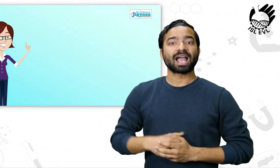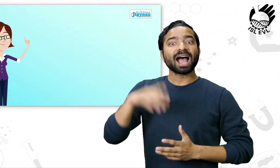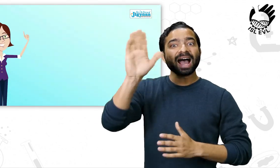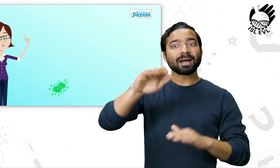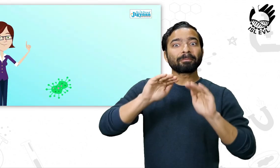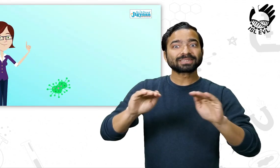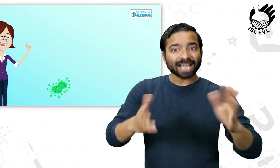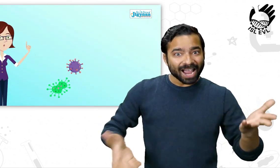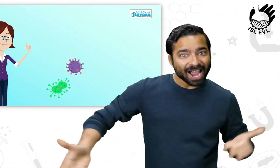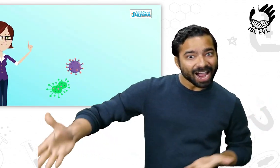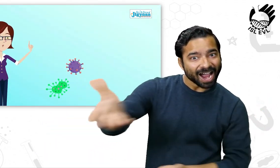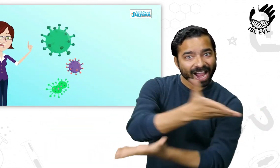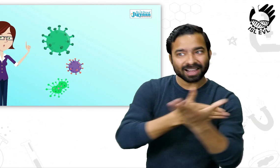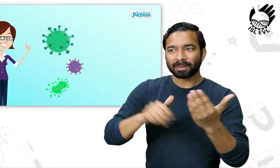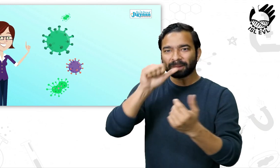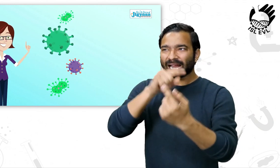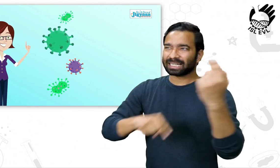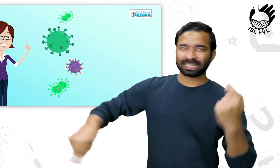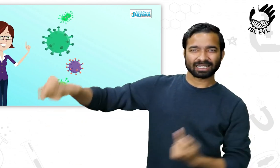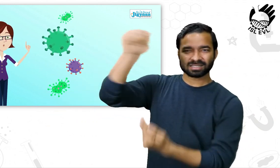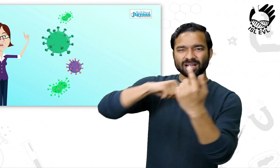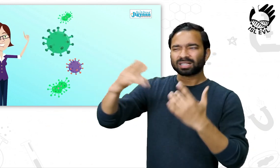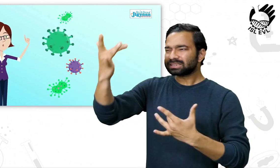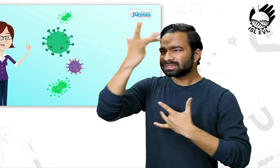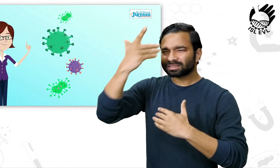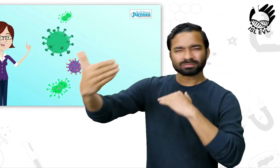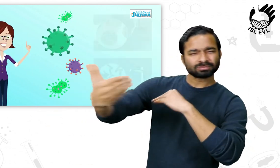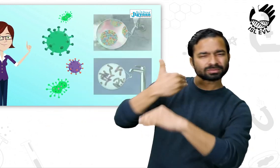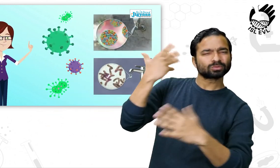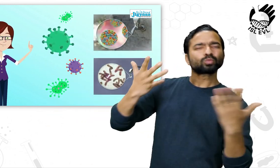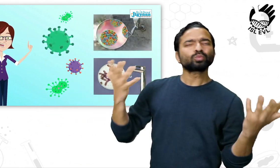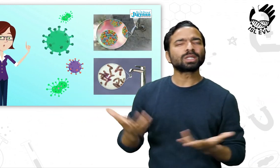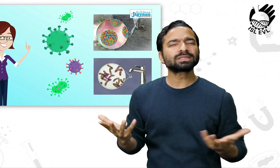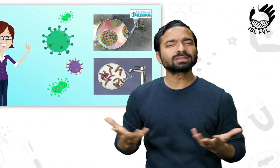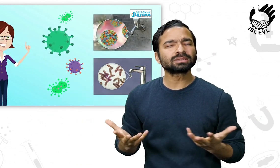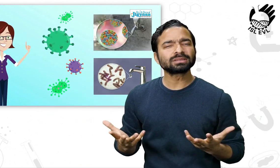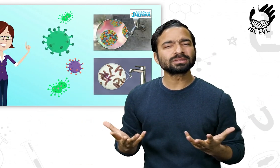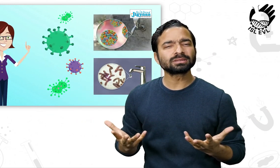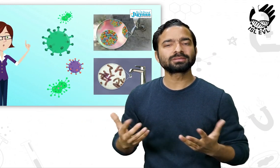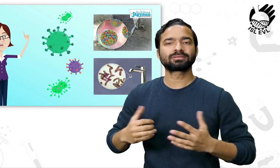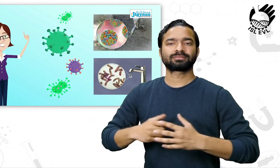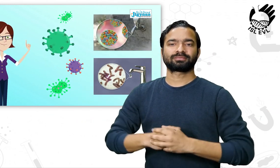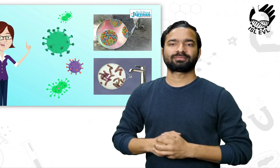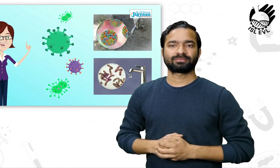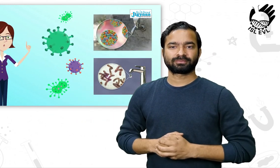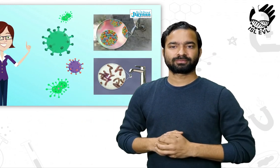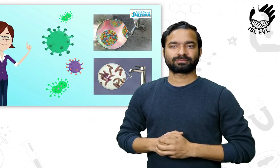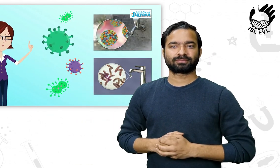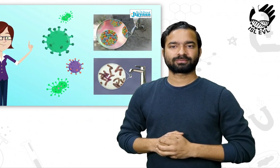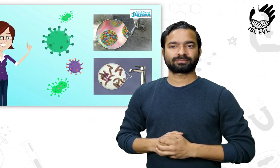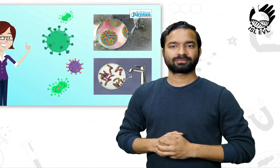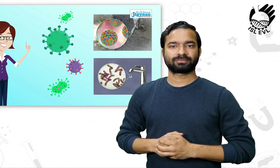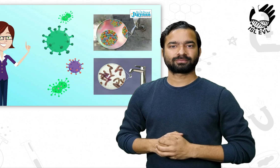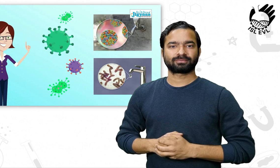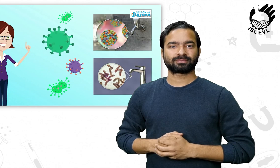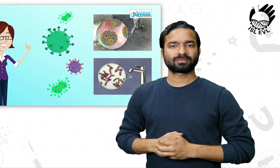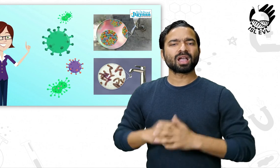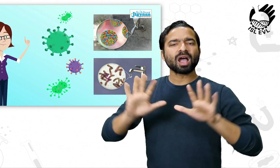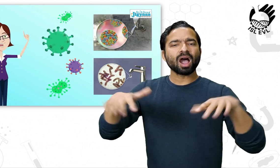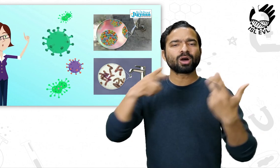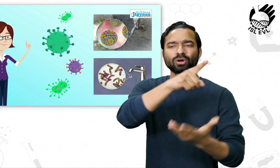Children, what are the water bone diseases caused by contaminated water?